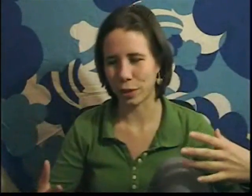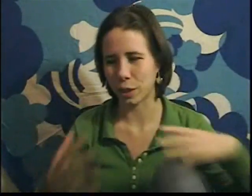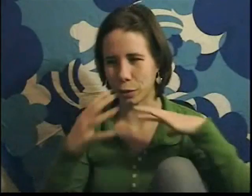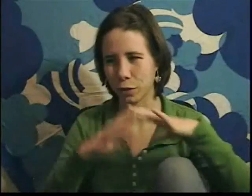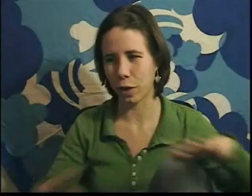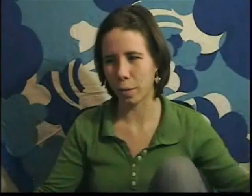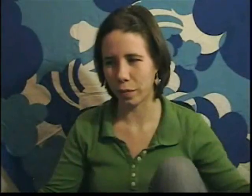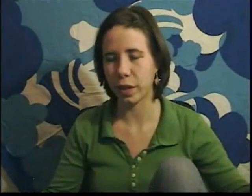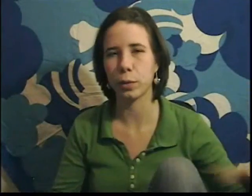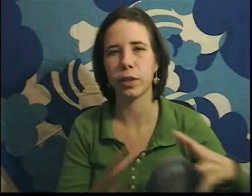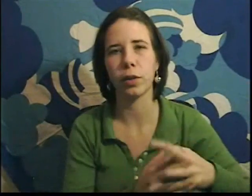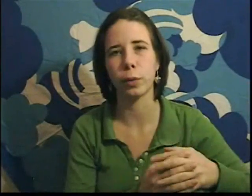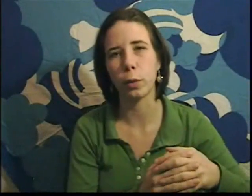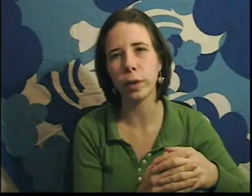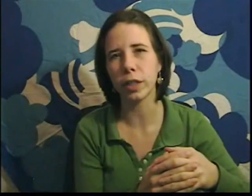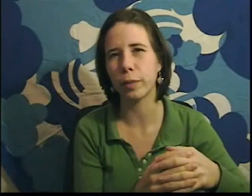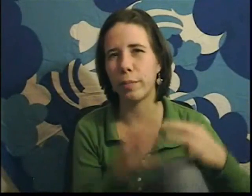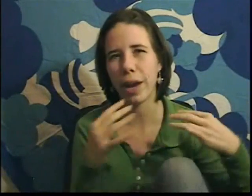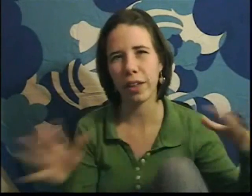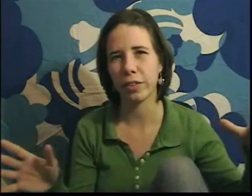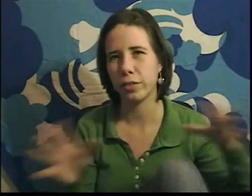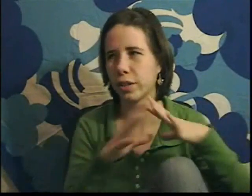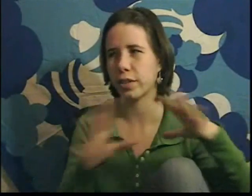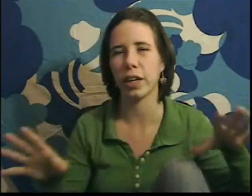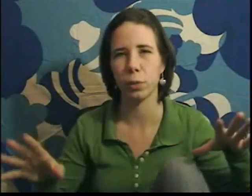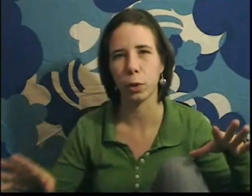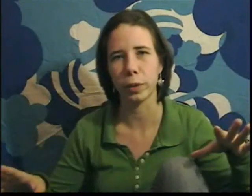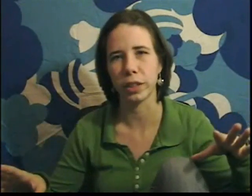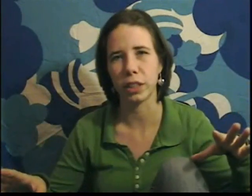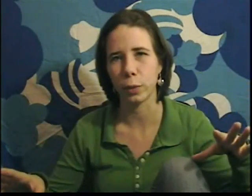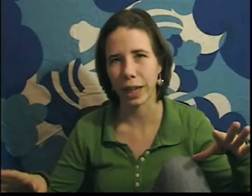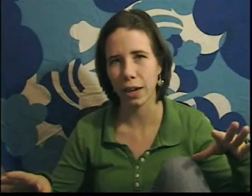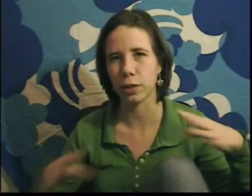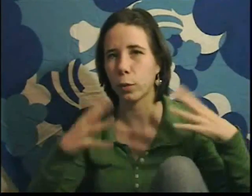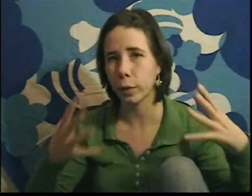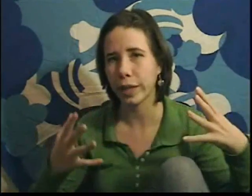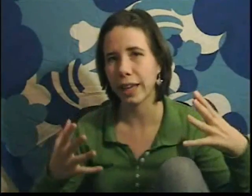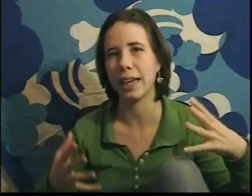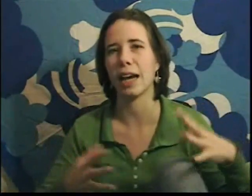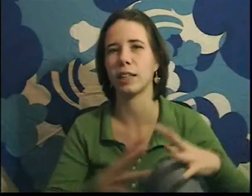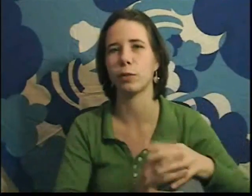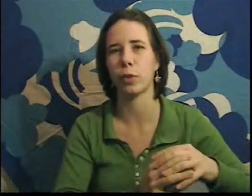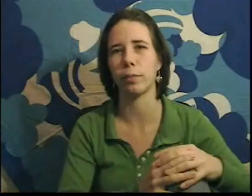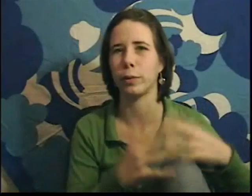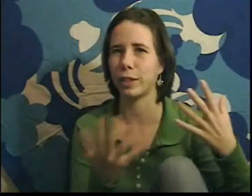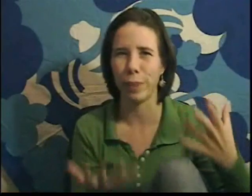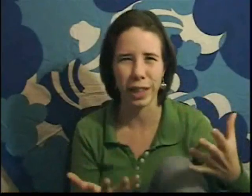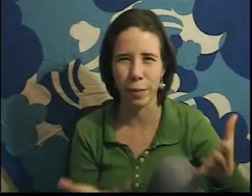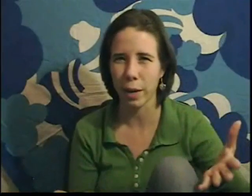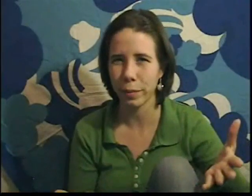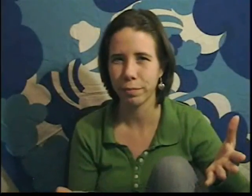our principles from things we saw in the real world, but math doesn't take the real world into account. So where do we get the axioms from? Do we just make them up?